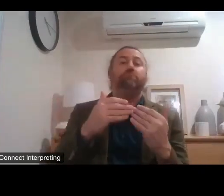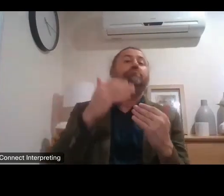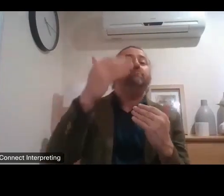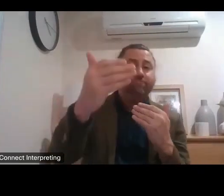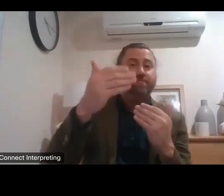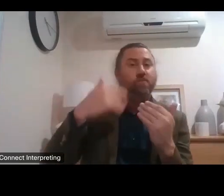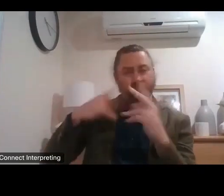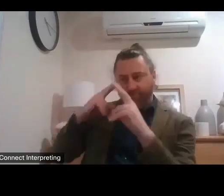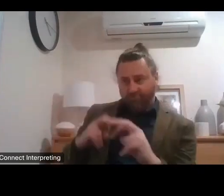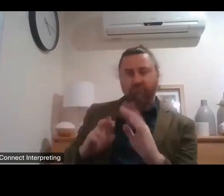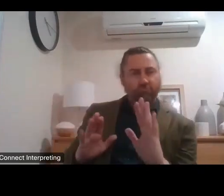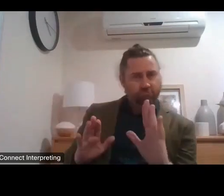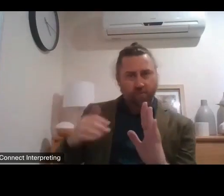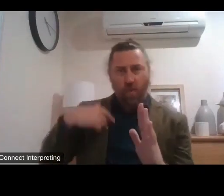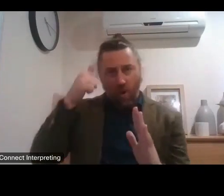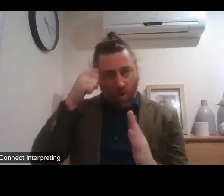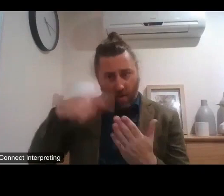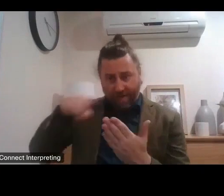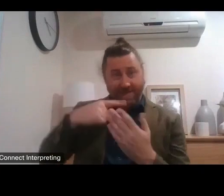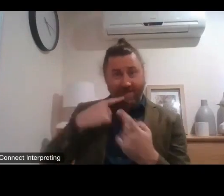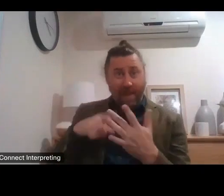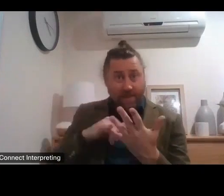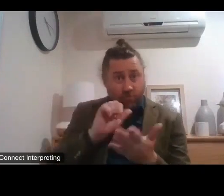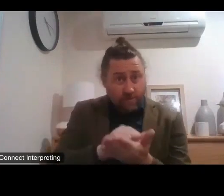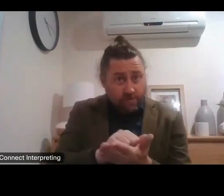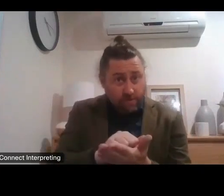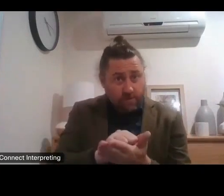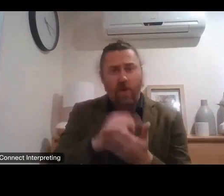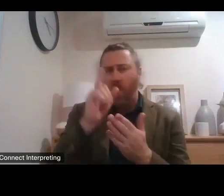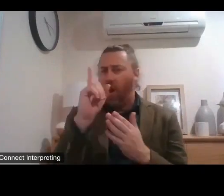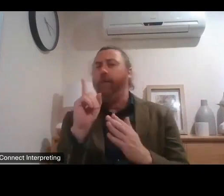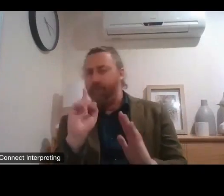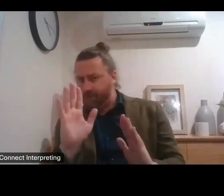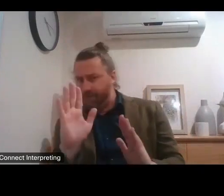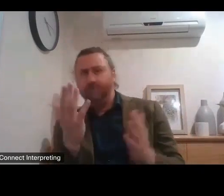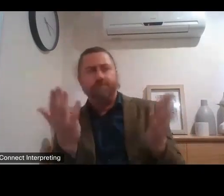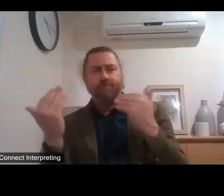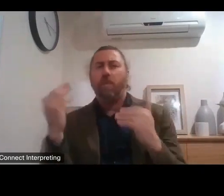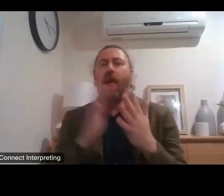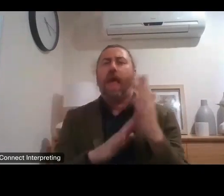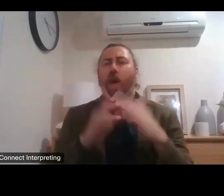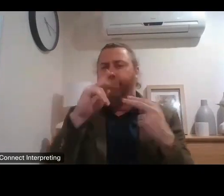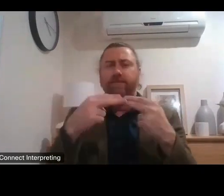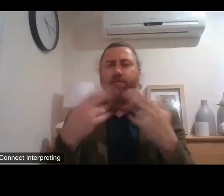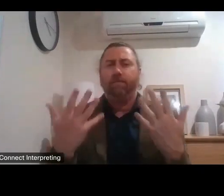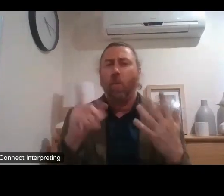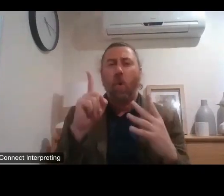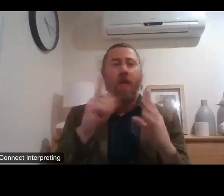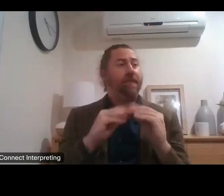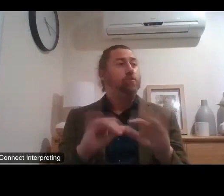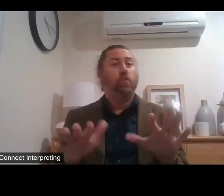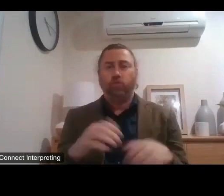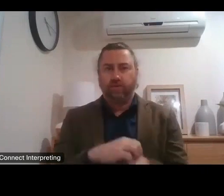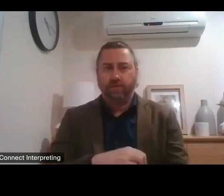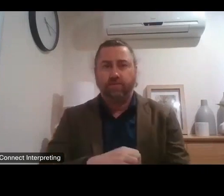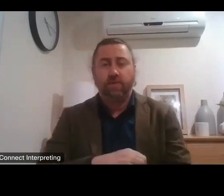okay given that we know all this what are the solutions we're going to be really solutions focused we've spent an awful lot of time